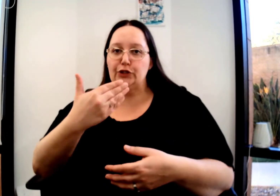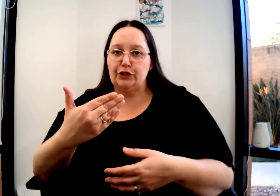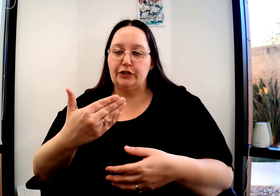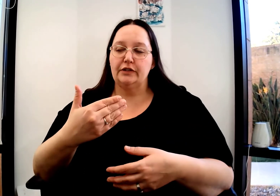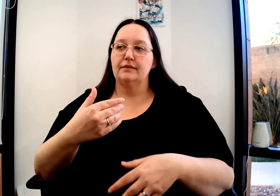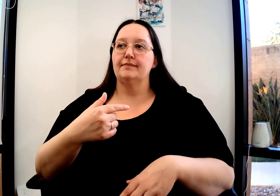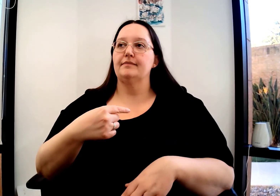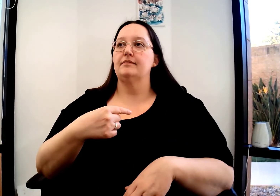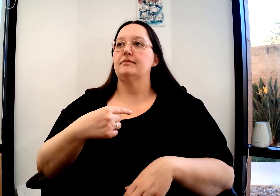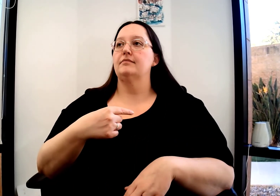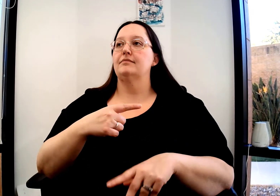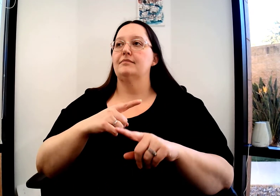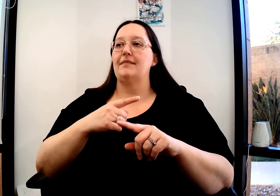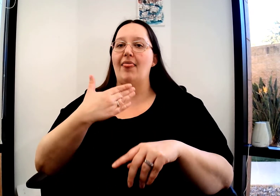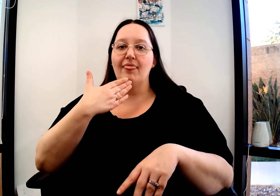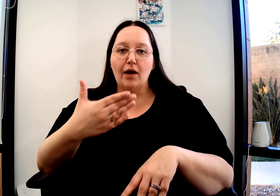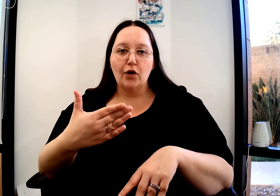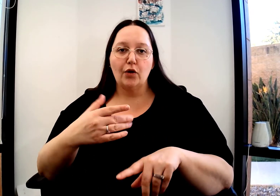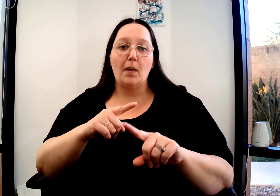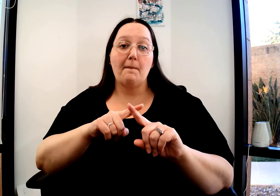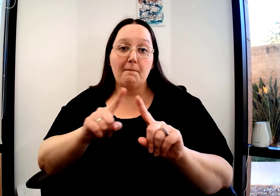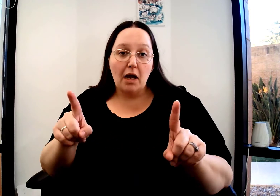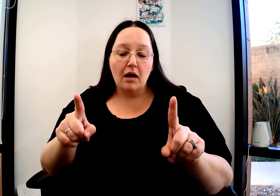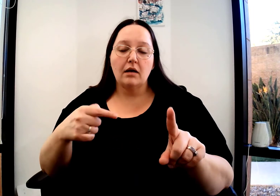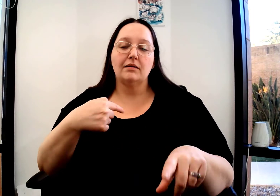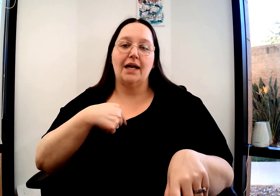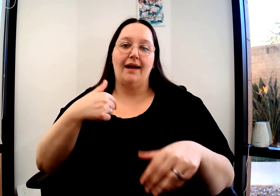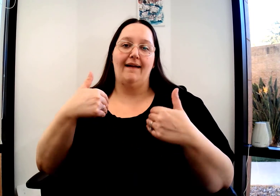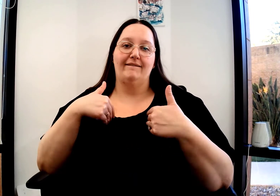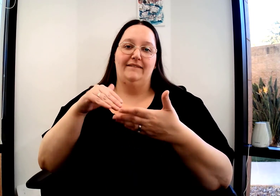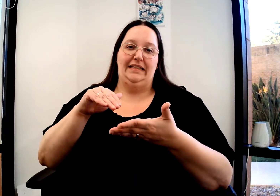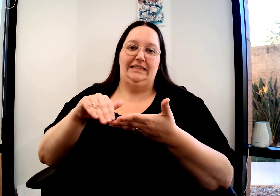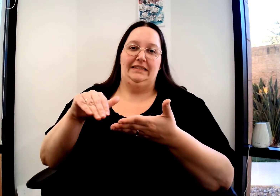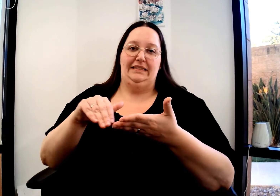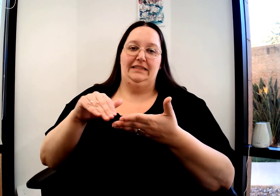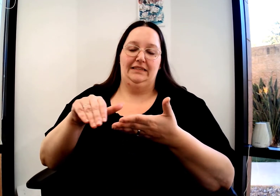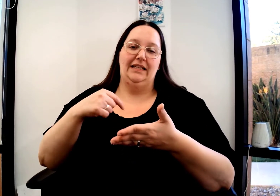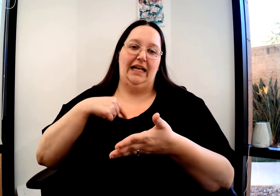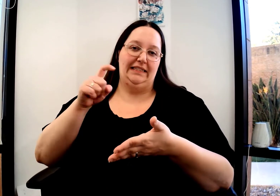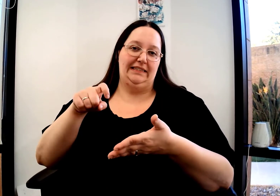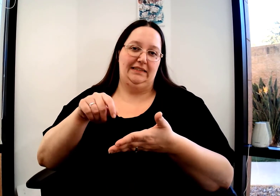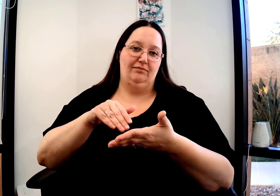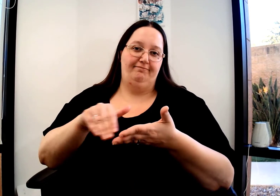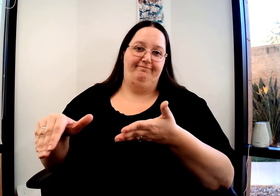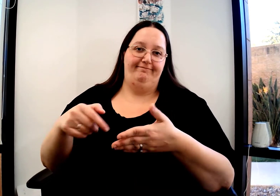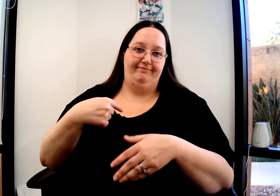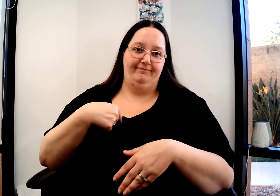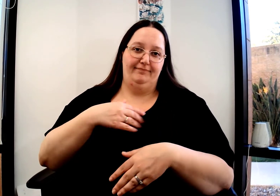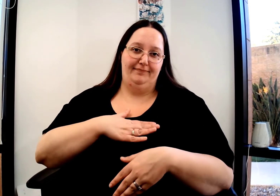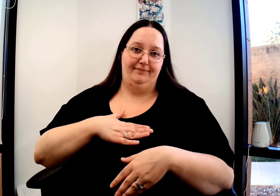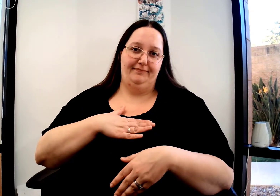It's as if you're saying, I am sorry. Thank you. But I have an excuse. I need you to excuse me.